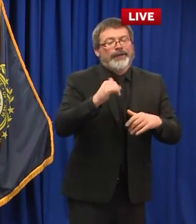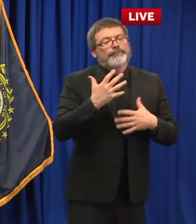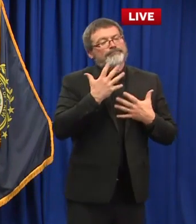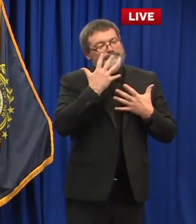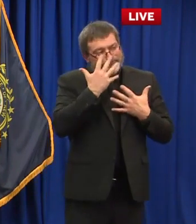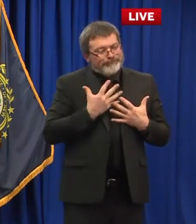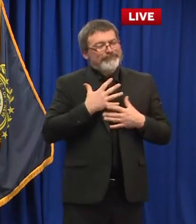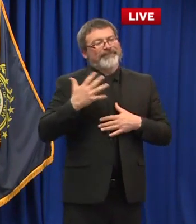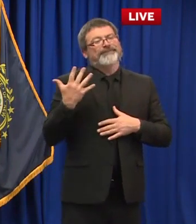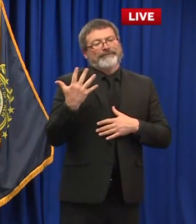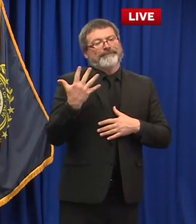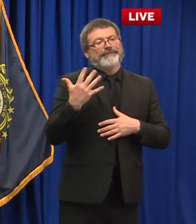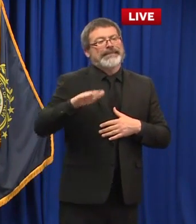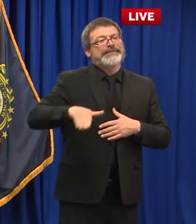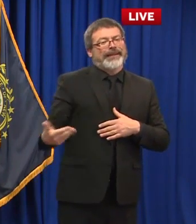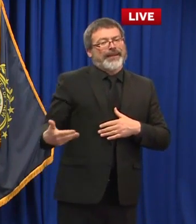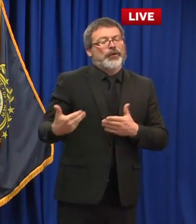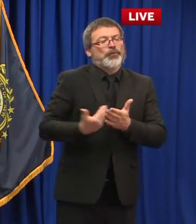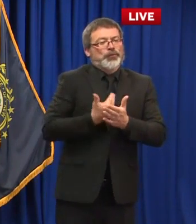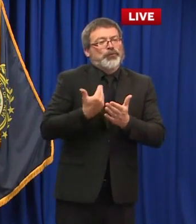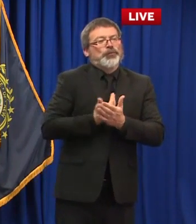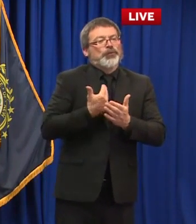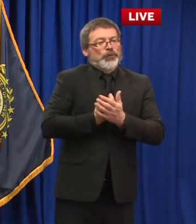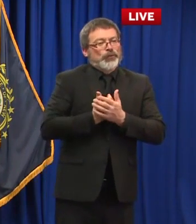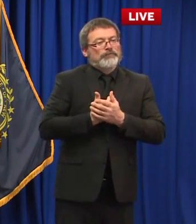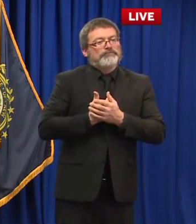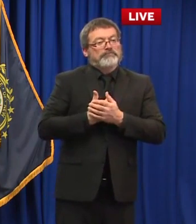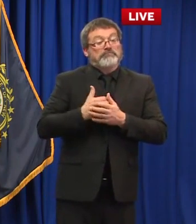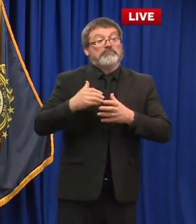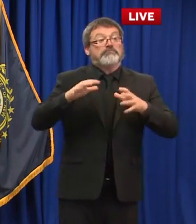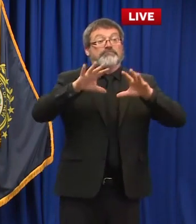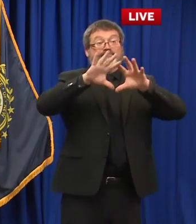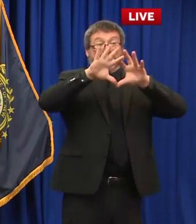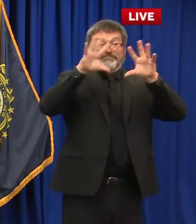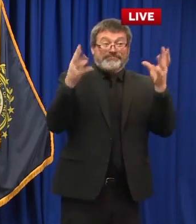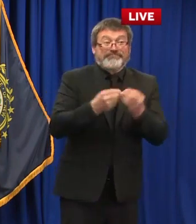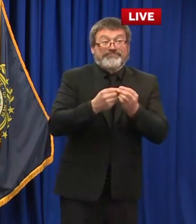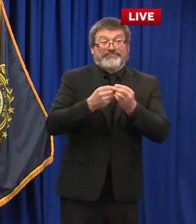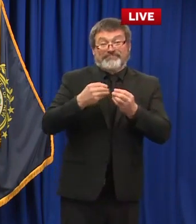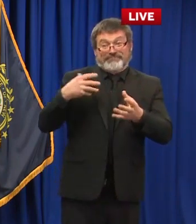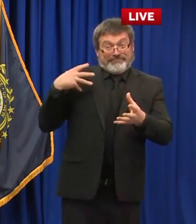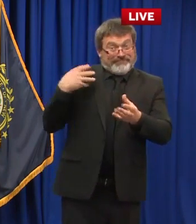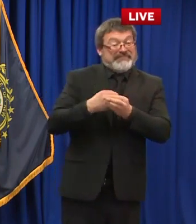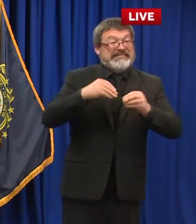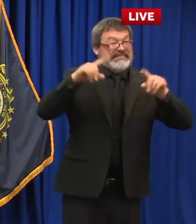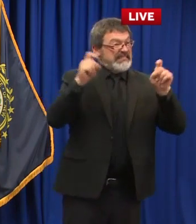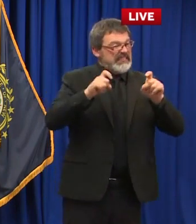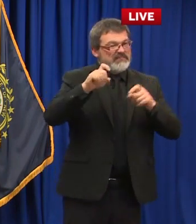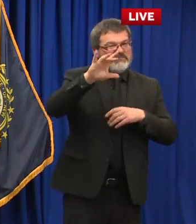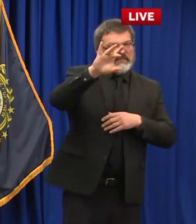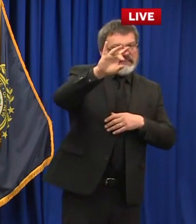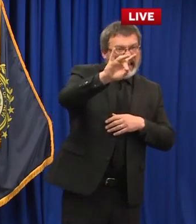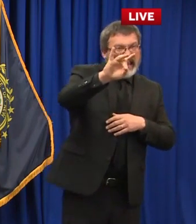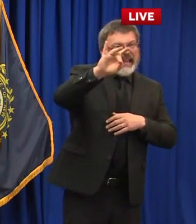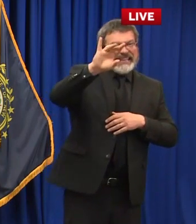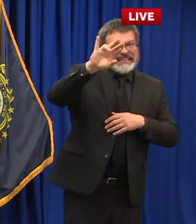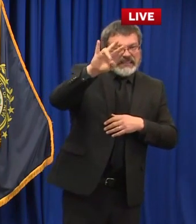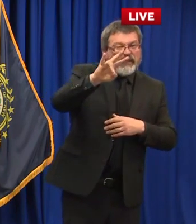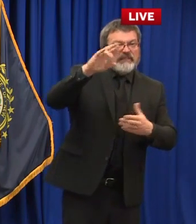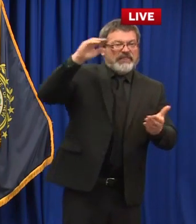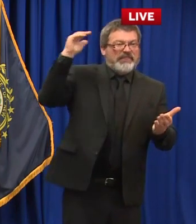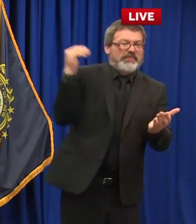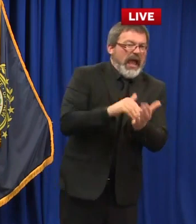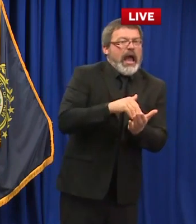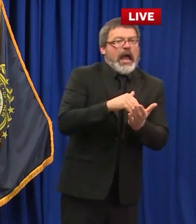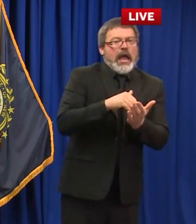COVID-19 has begun. For long-term care, just a couple of updates. One that we are removing Hackett